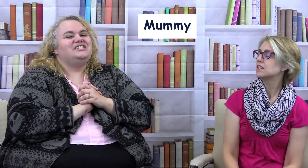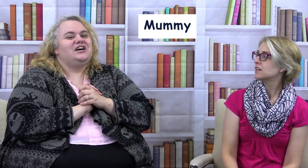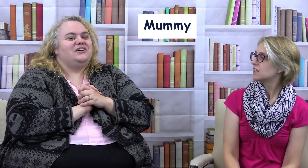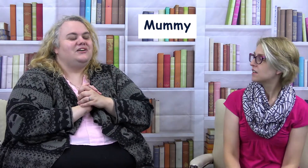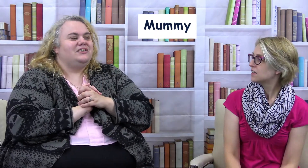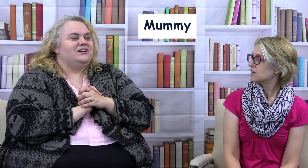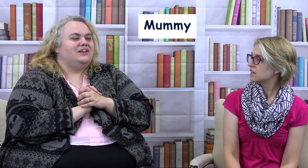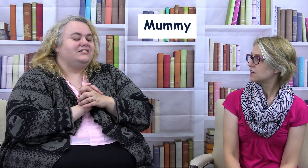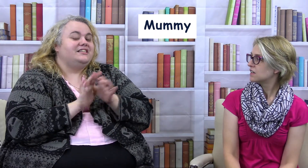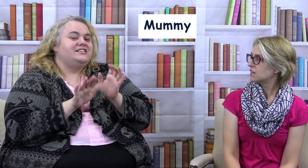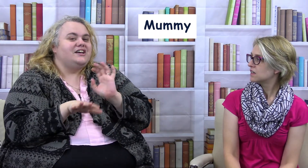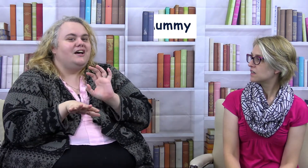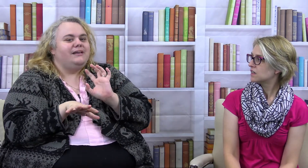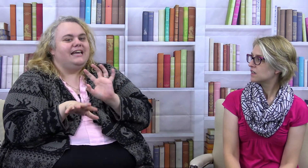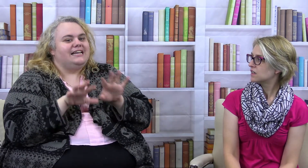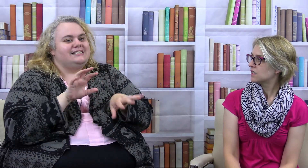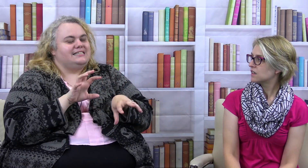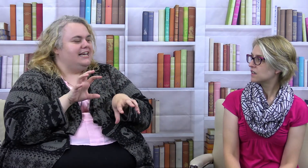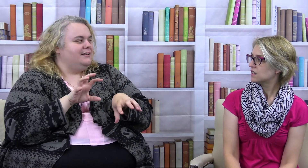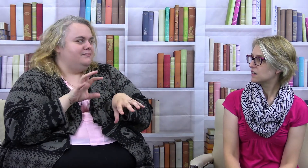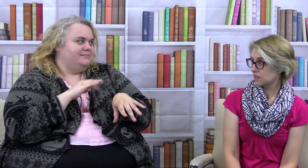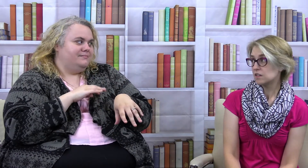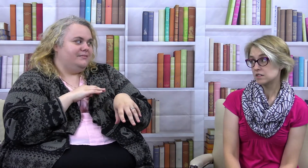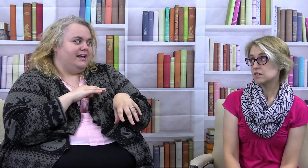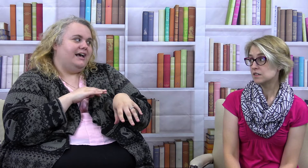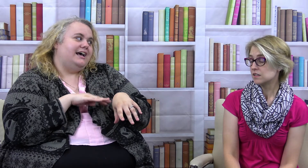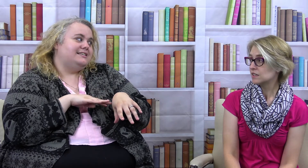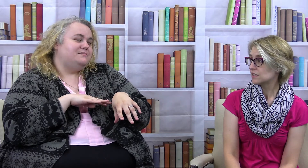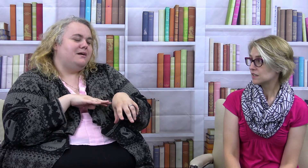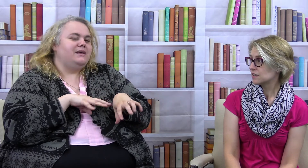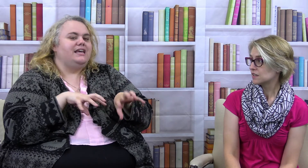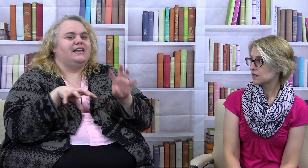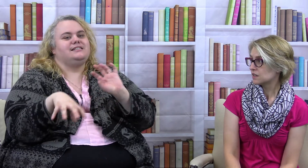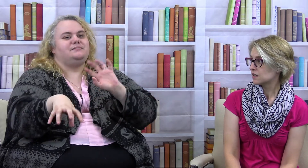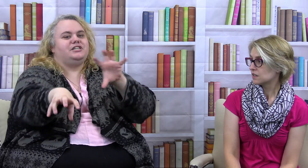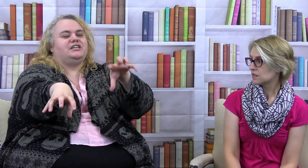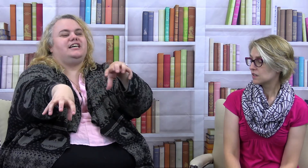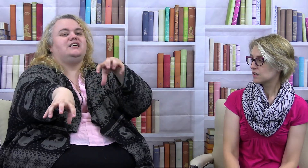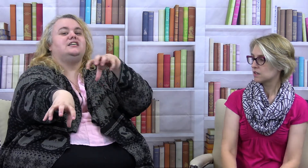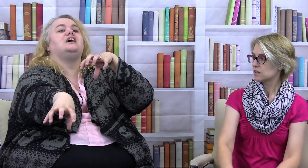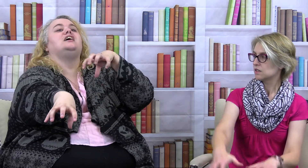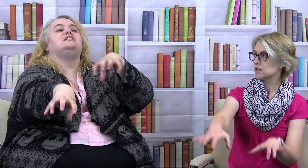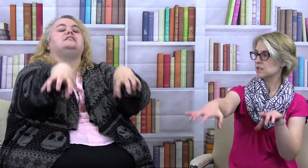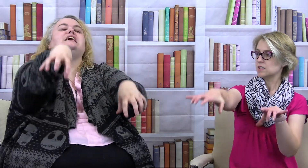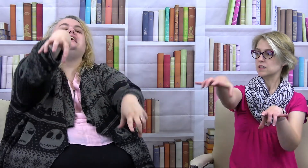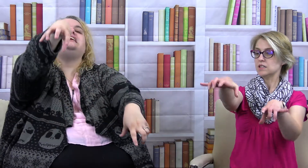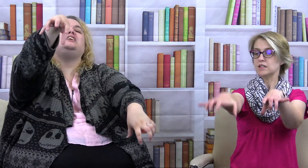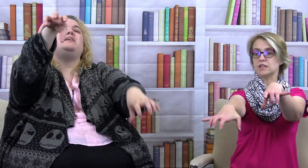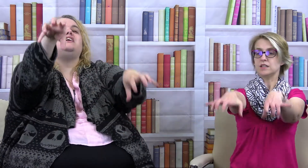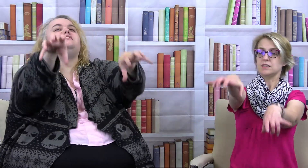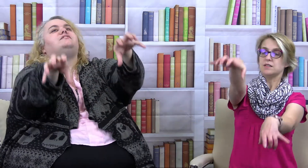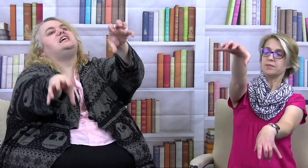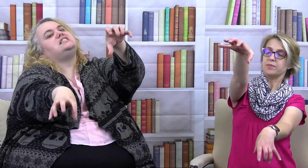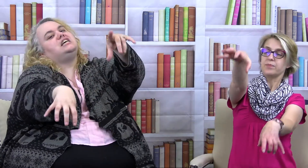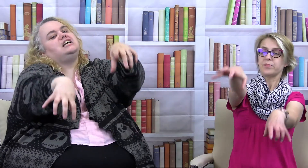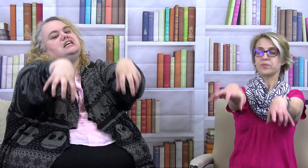So the zombie is the same as the mummy except you're like and then you make your face like a